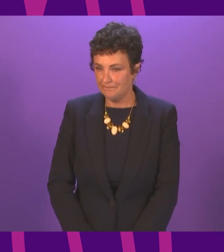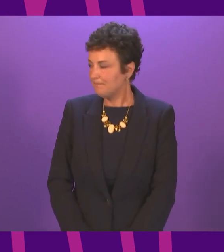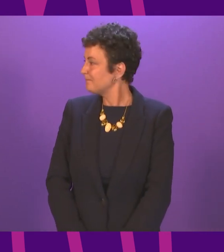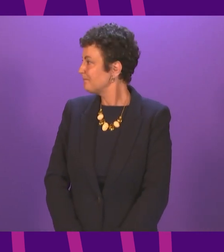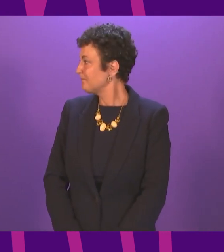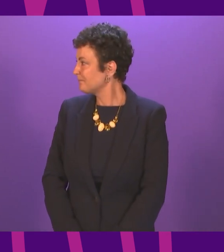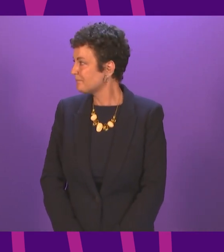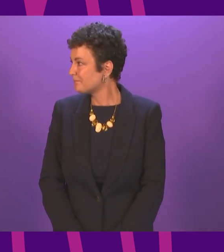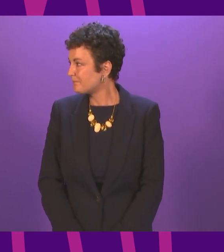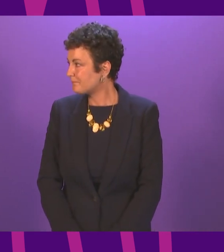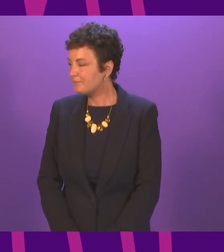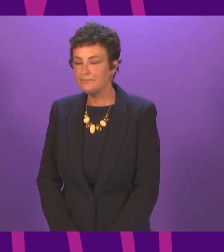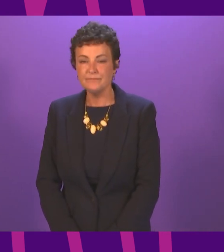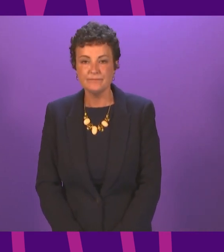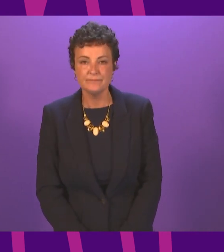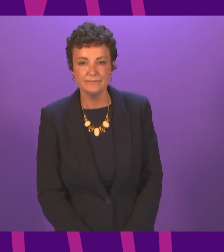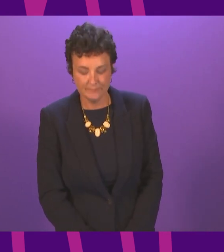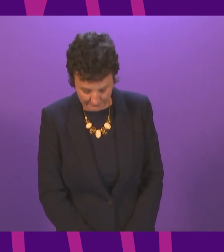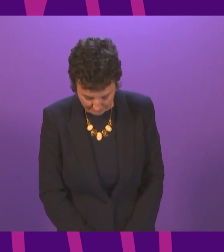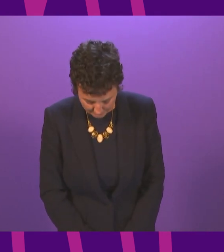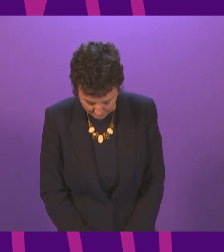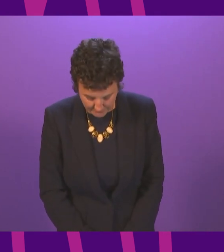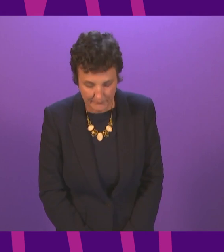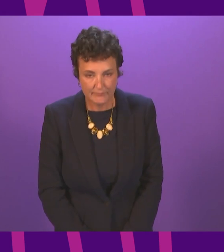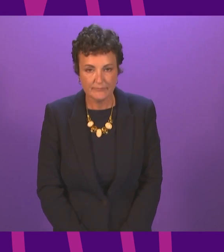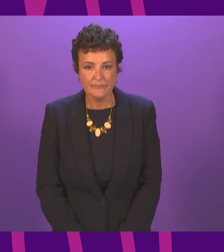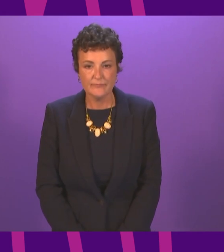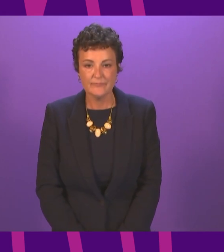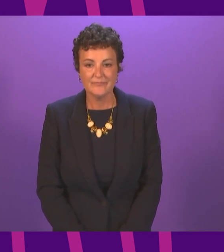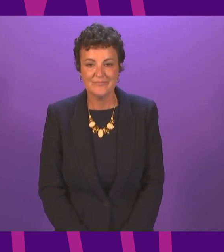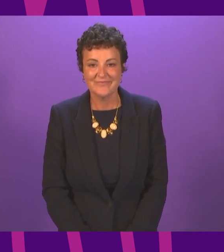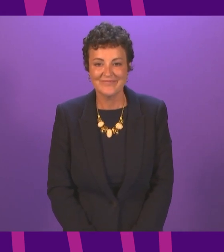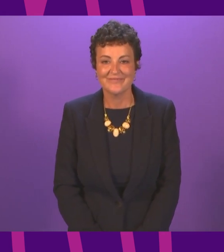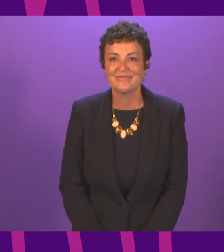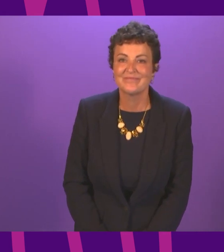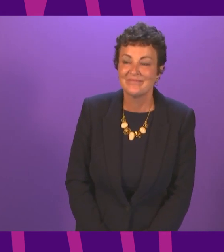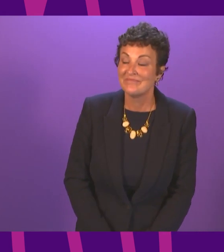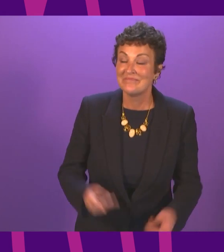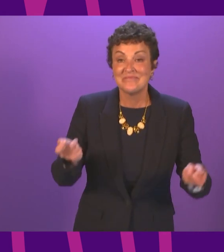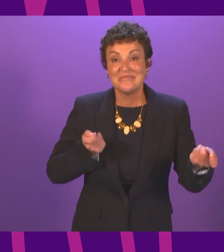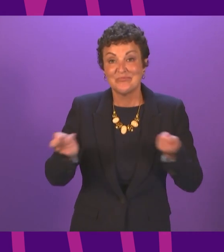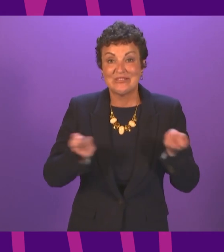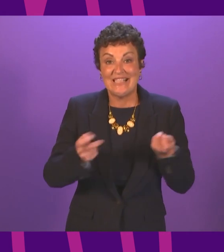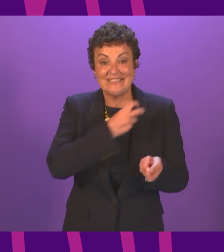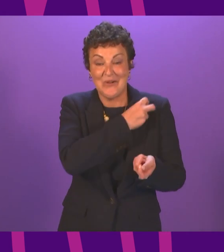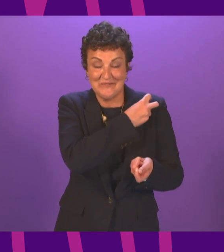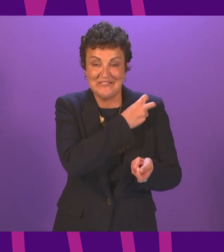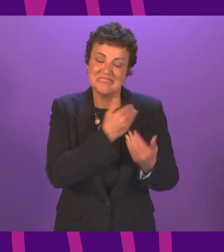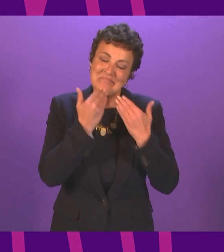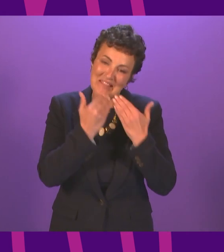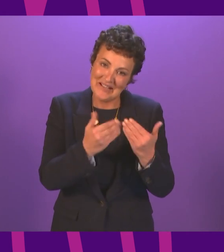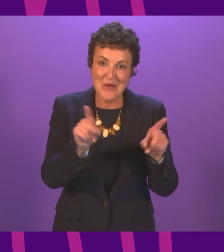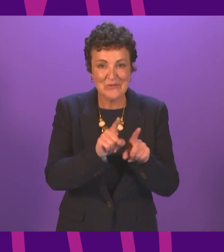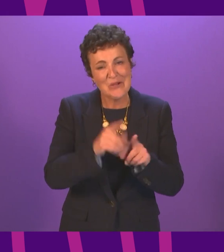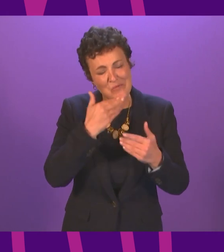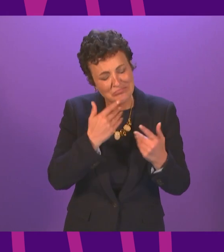you I call Paul McLennan to be followed by Sandesh Gulhani thank you and can I add my congratulations